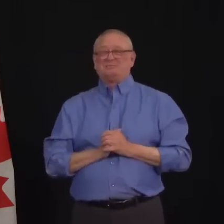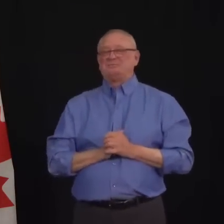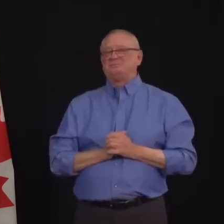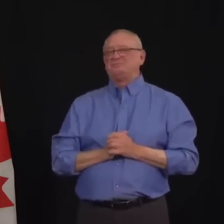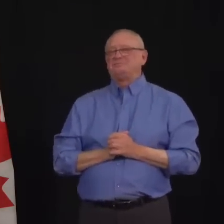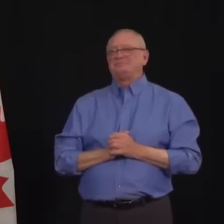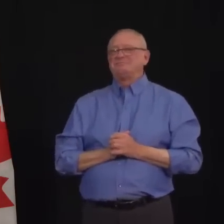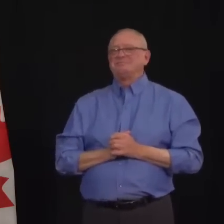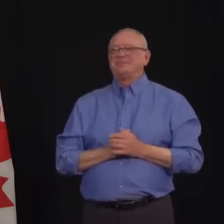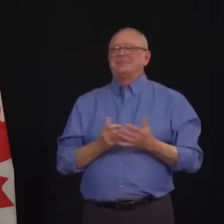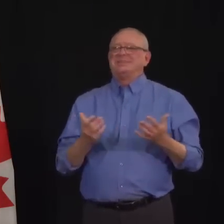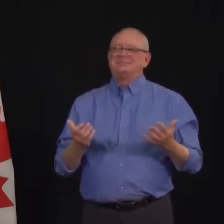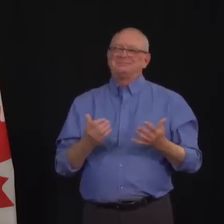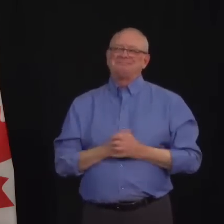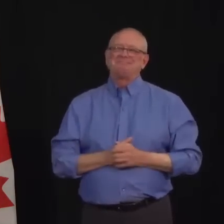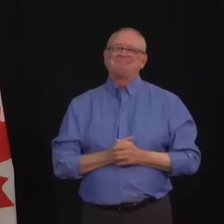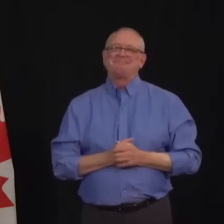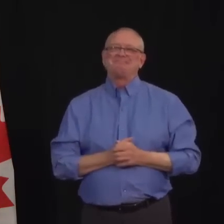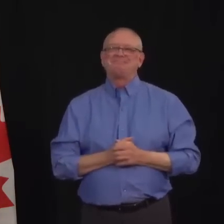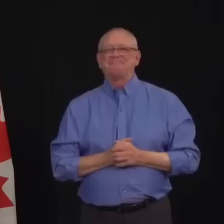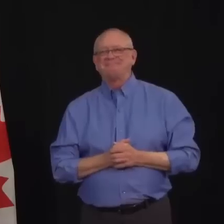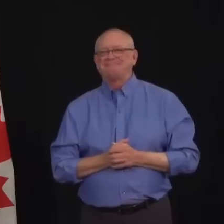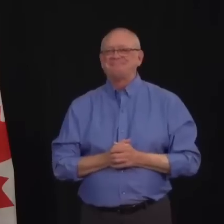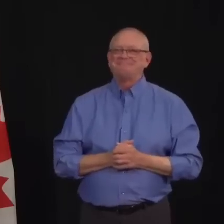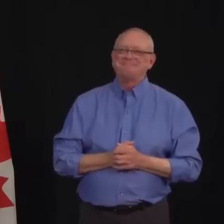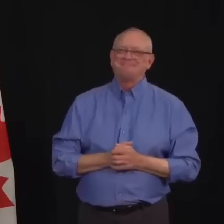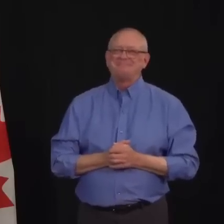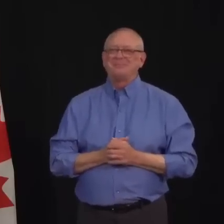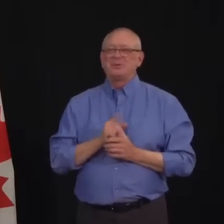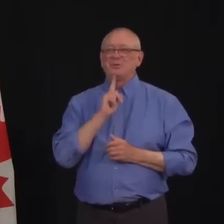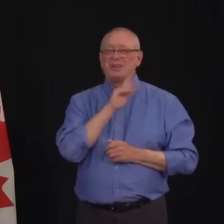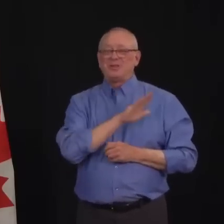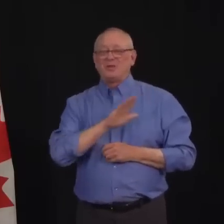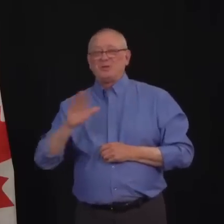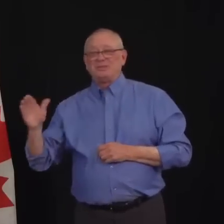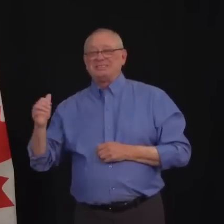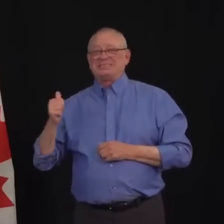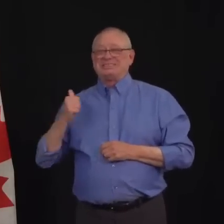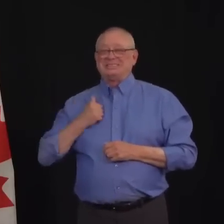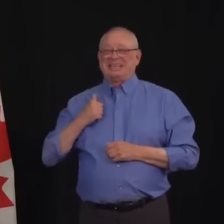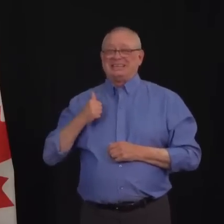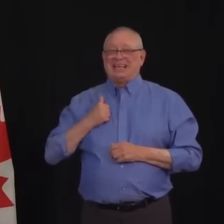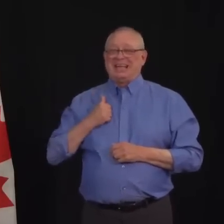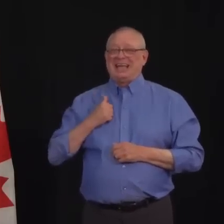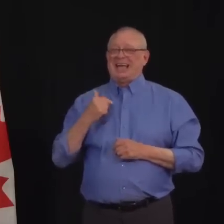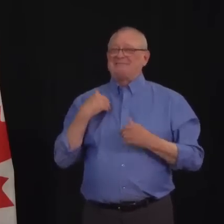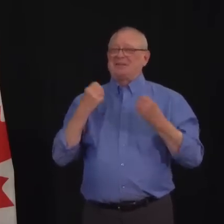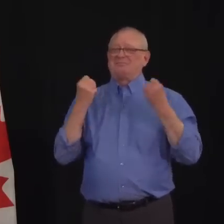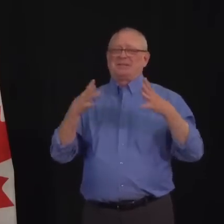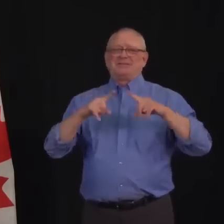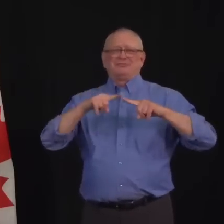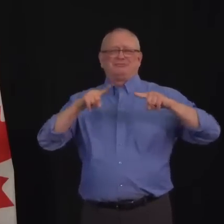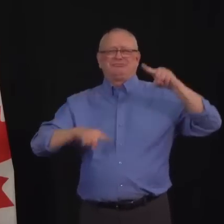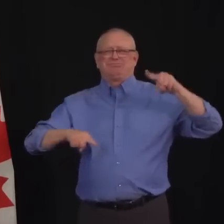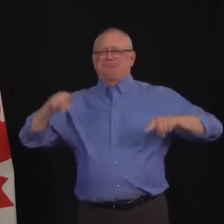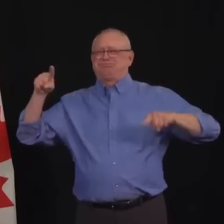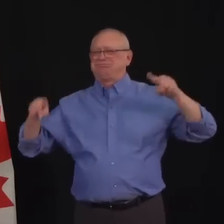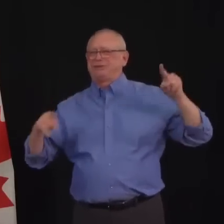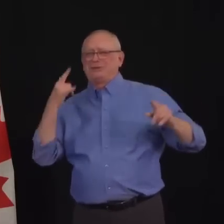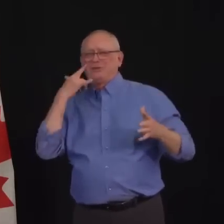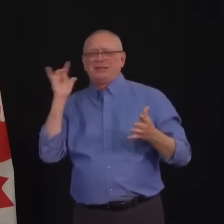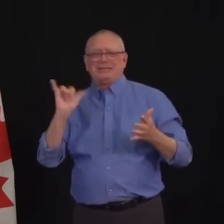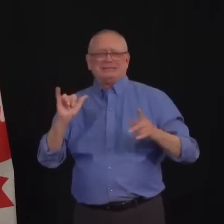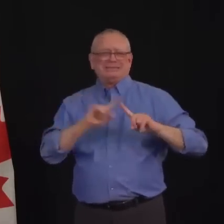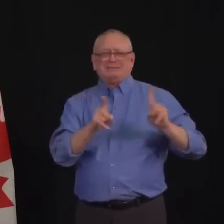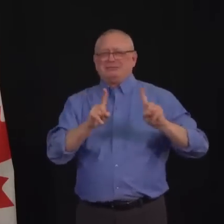of different situations across the country. So some provinces have lower active cases right now than Alberta and